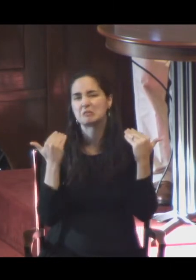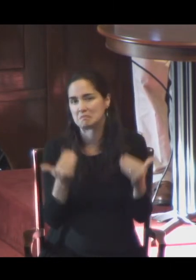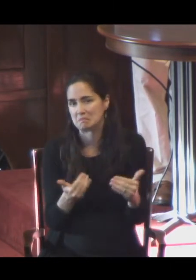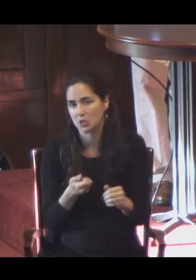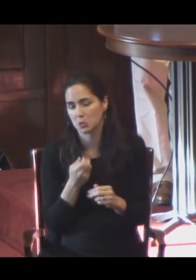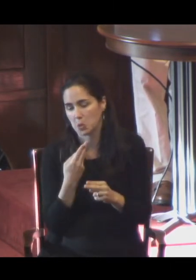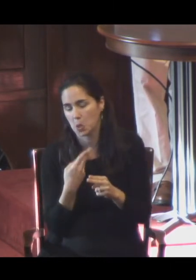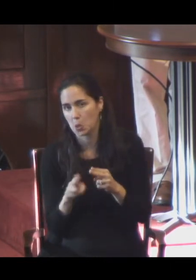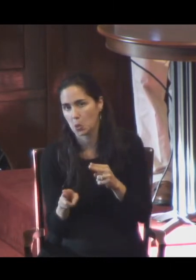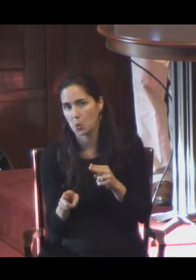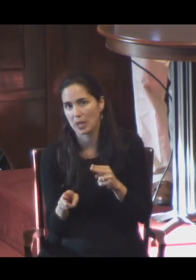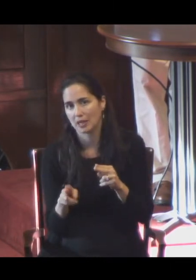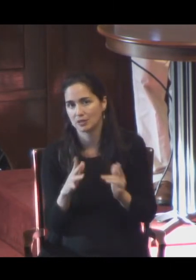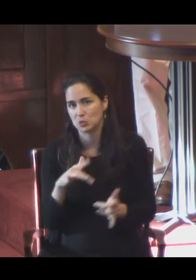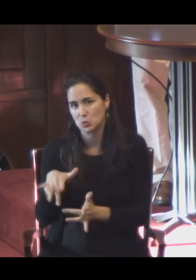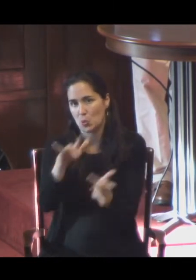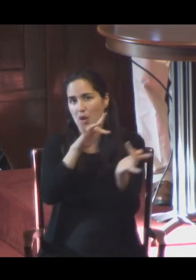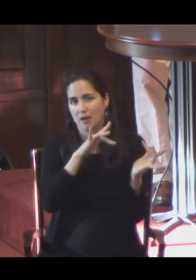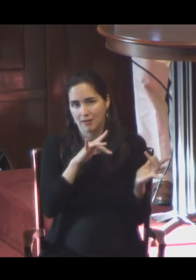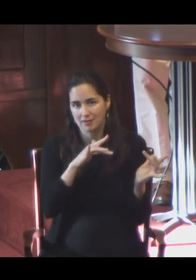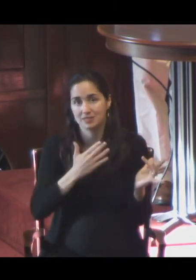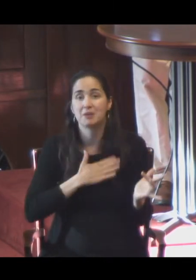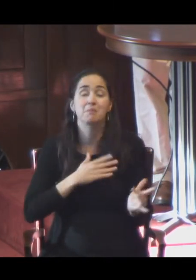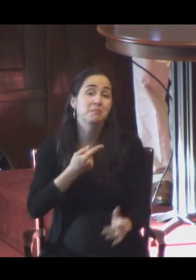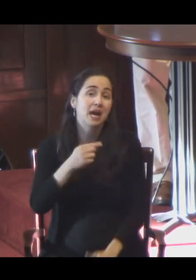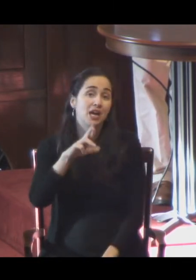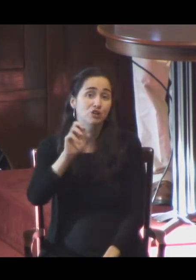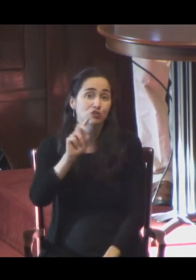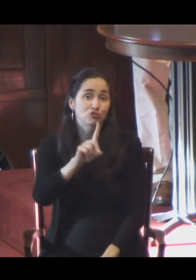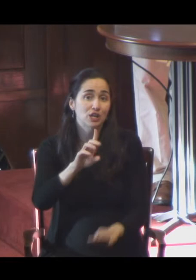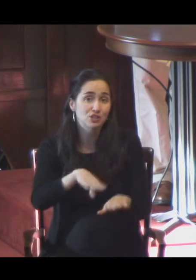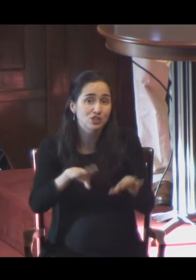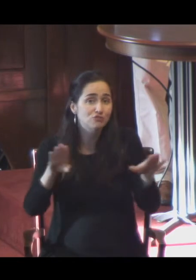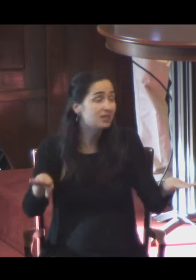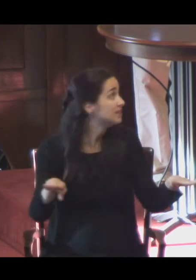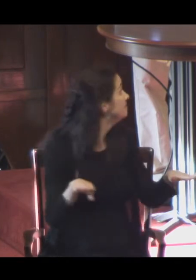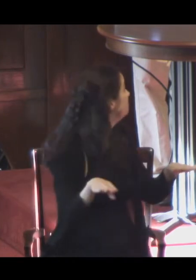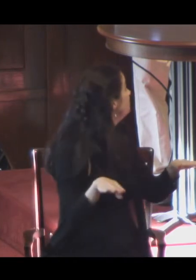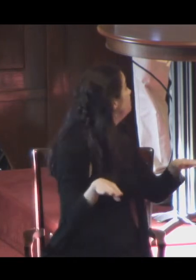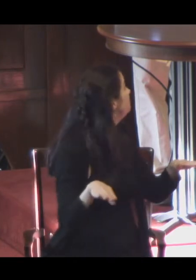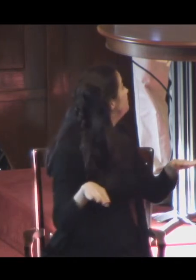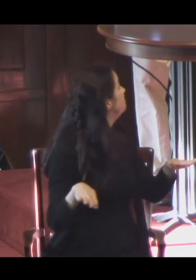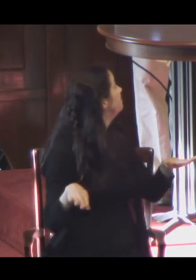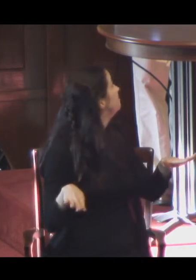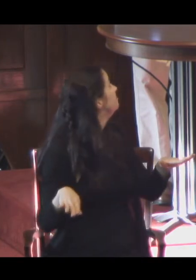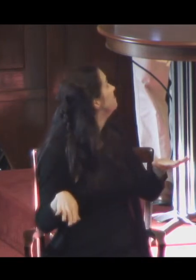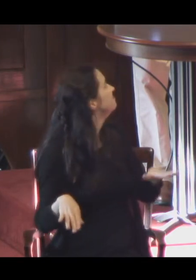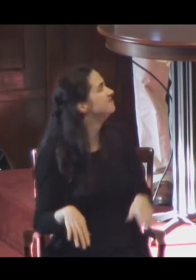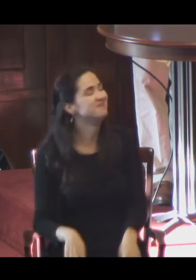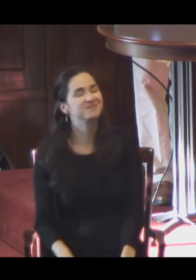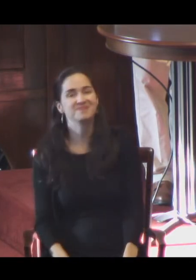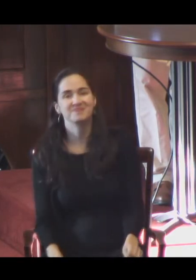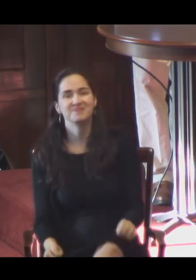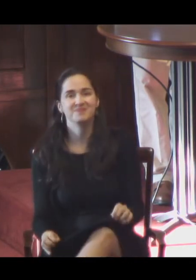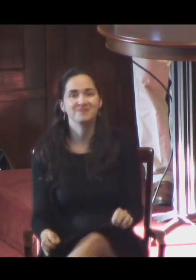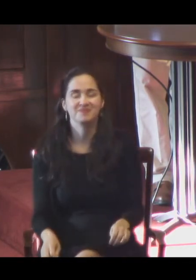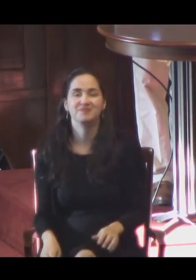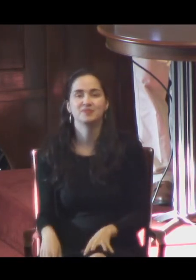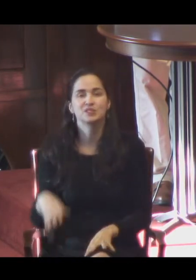blazing tour. These are my grandchildren. They posed for me. The boys were up in the tree, as they always are.